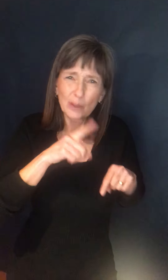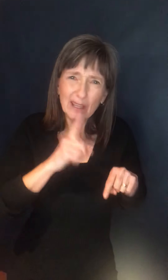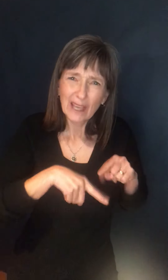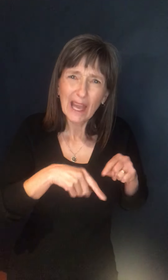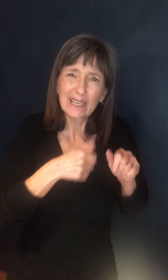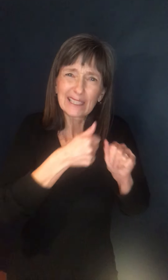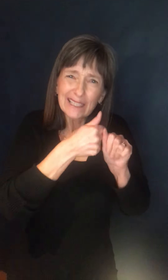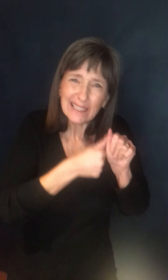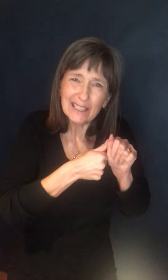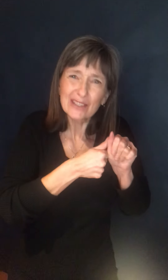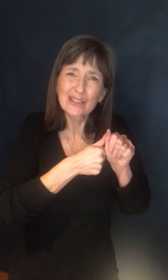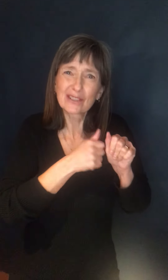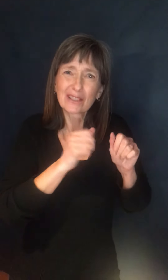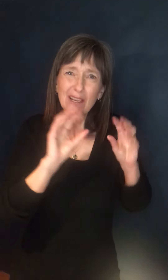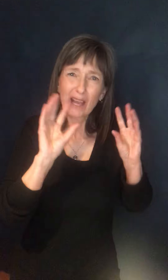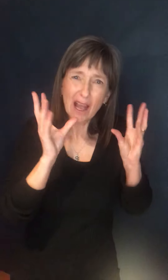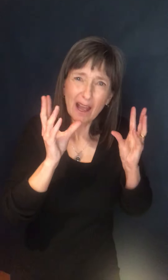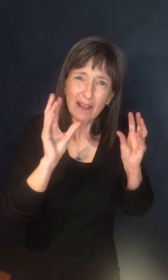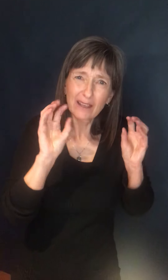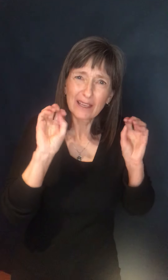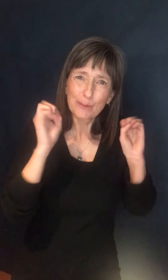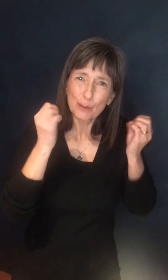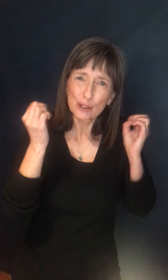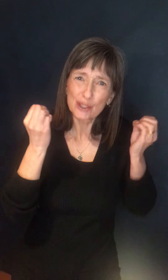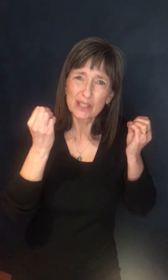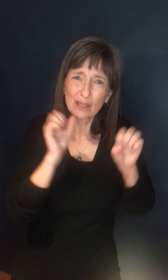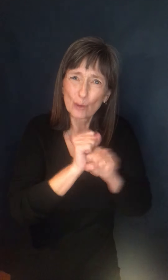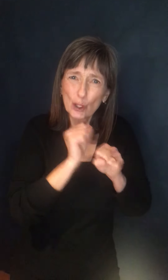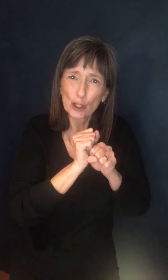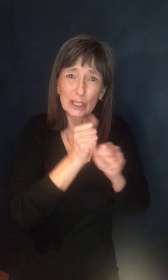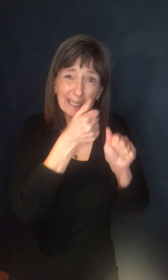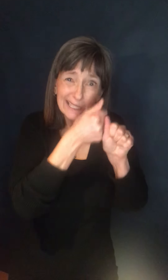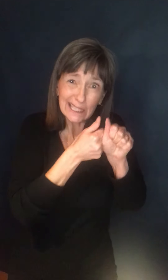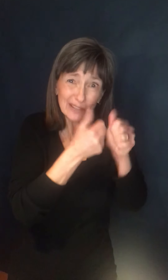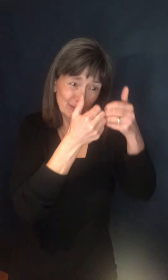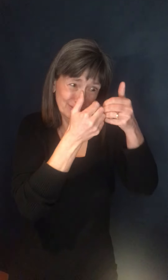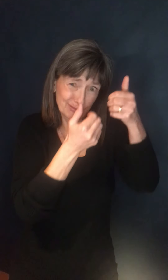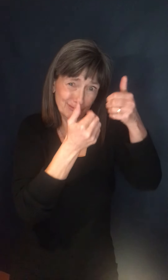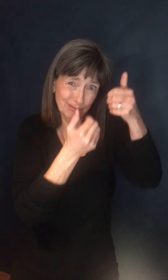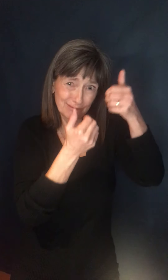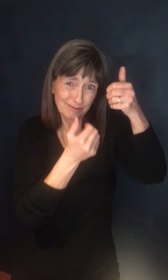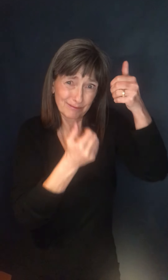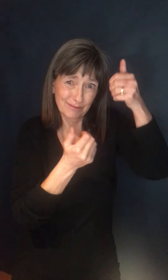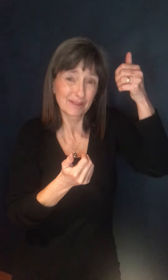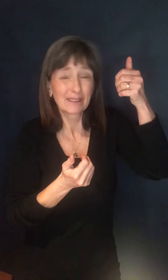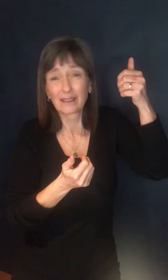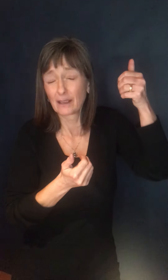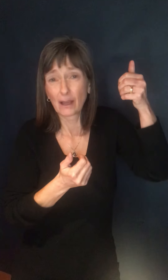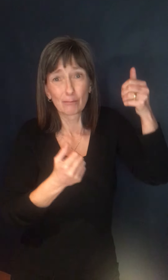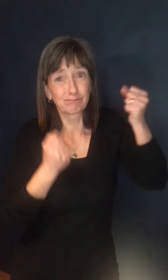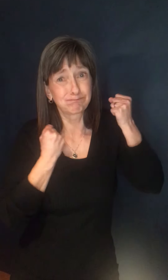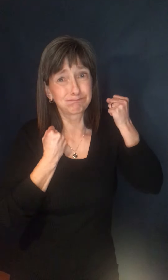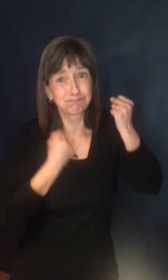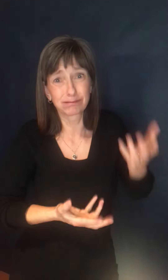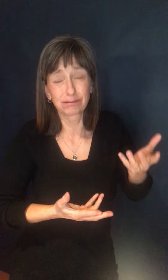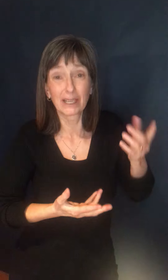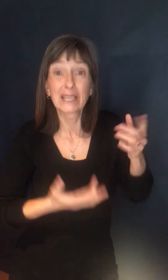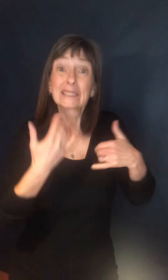worker. Um, that would be exhaustive. And, uh, I don't know that we would get everybody. I mean, we've